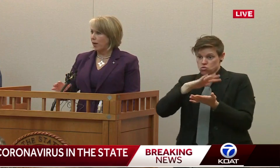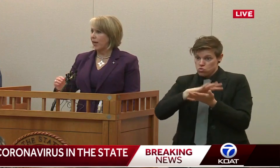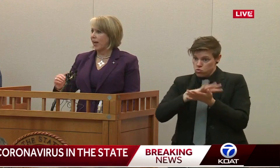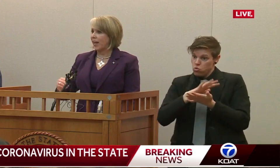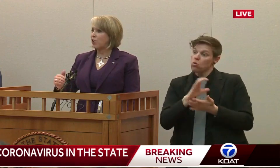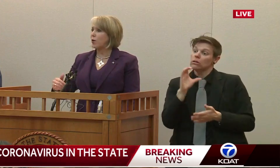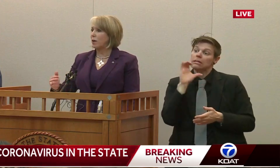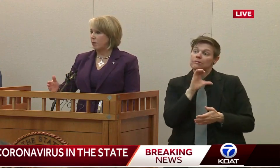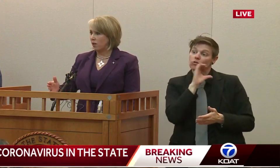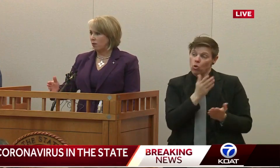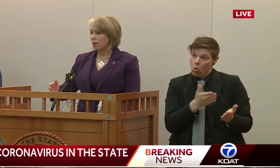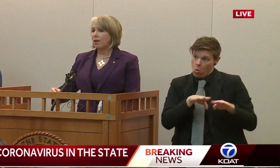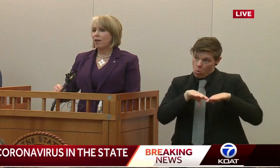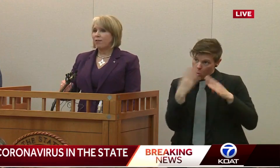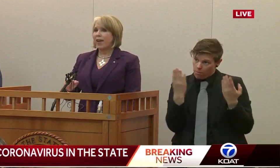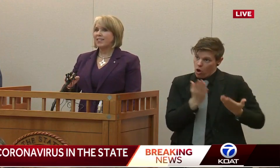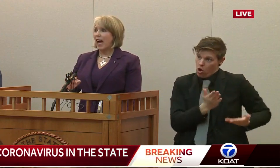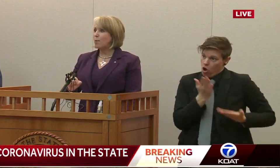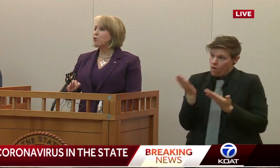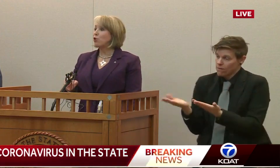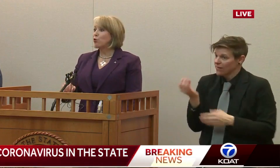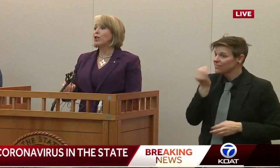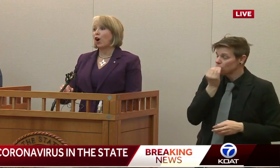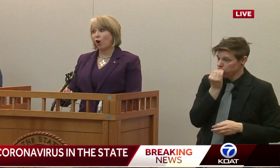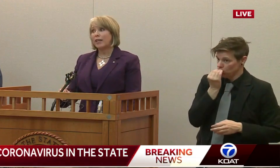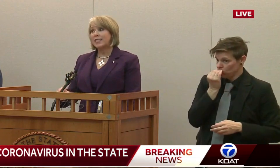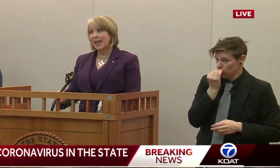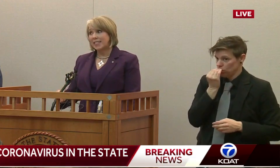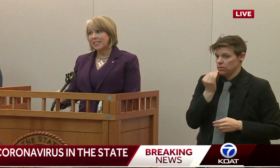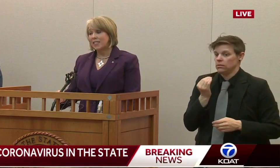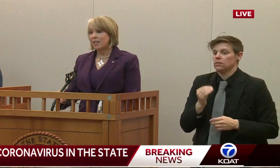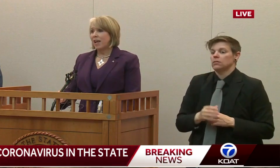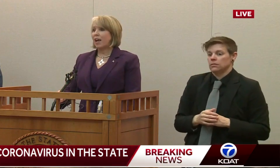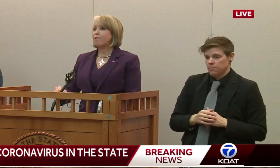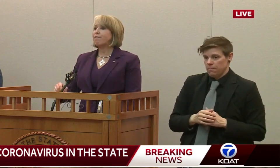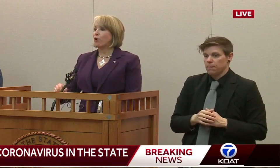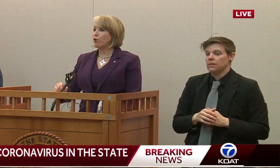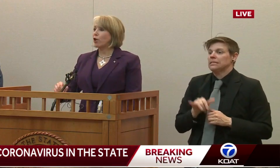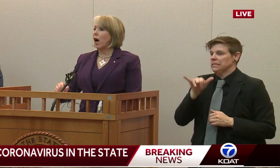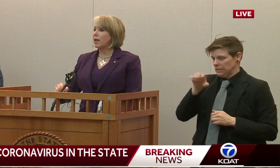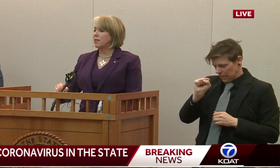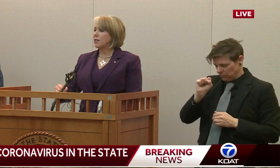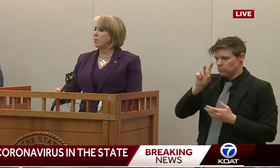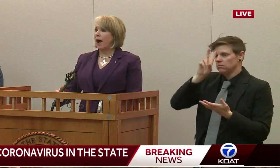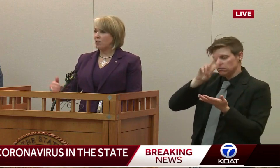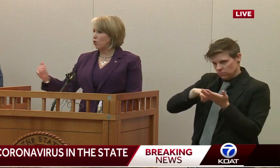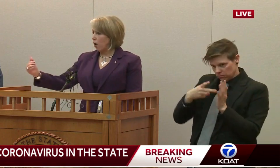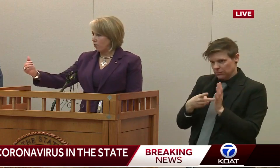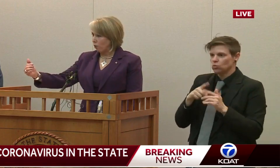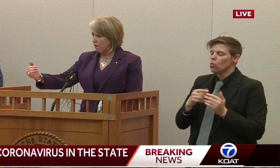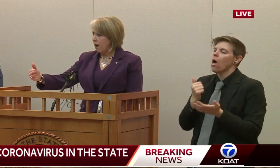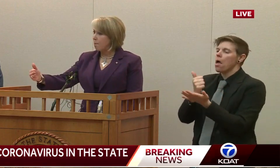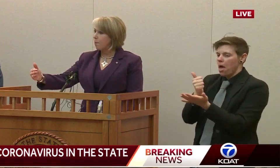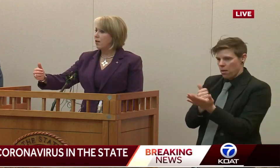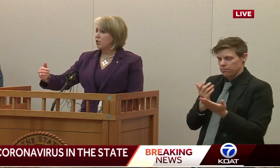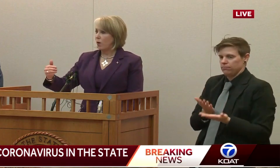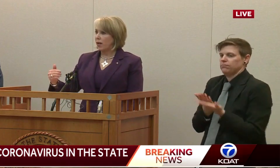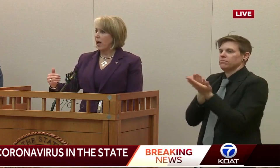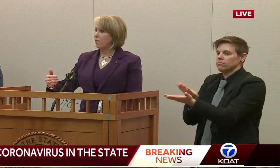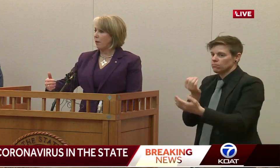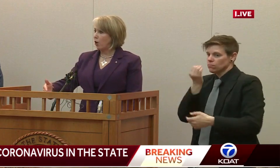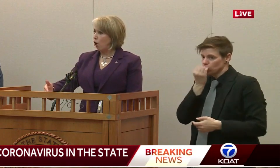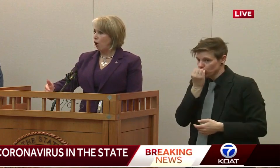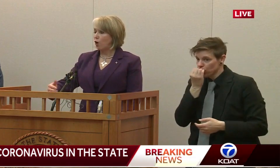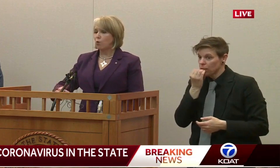operating and can you get a meal? That is absolutely our intent and further guidance about do I drive up?